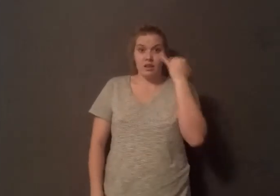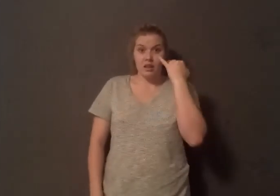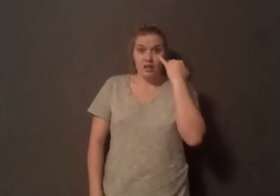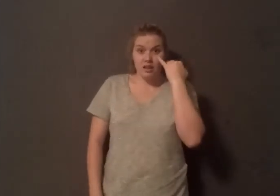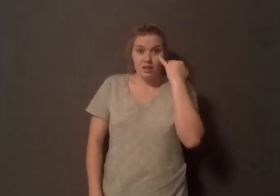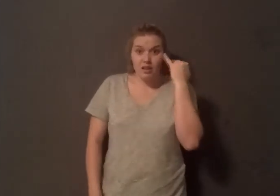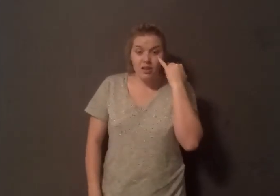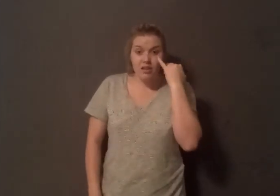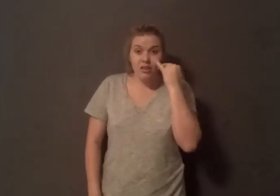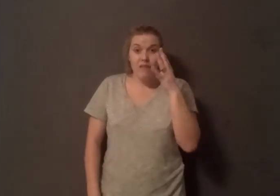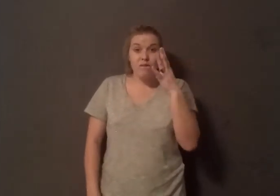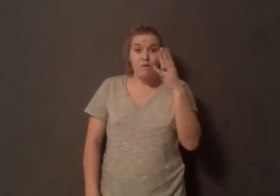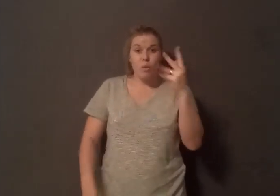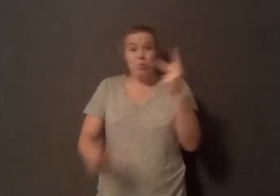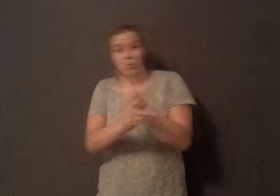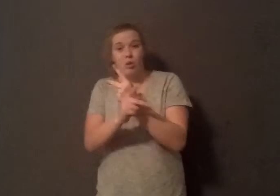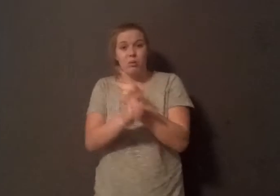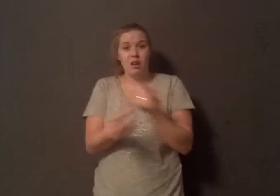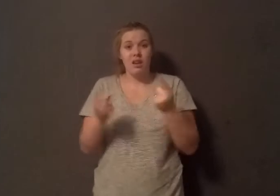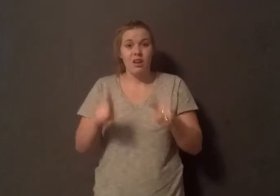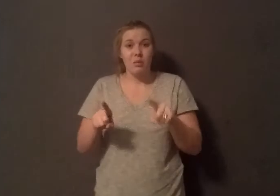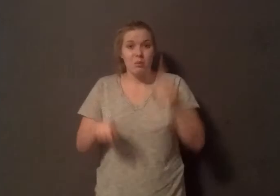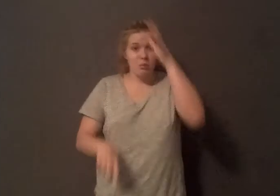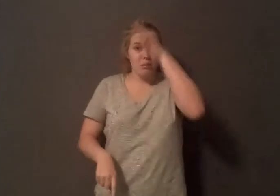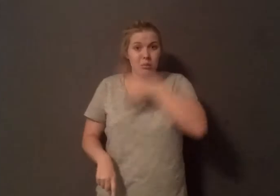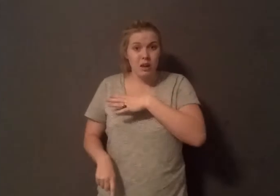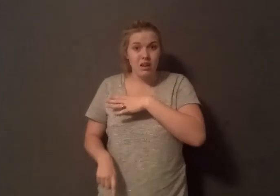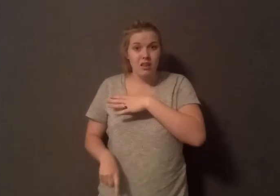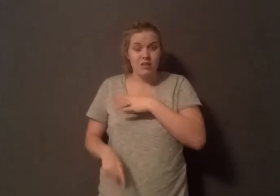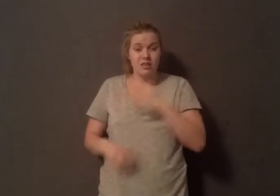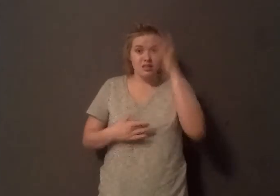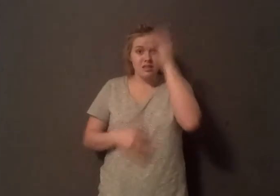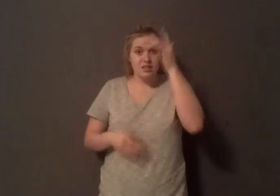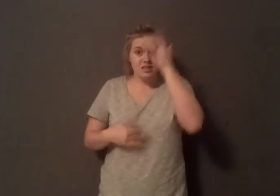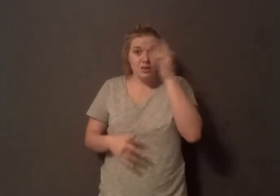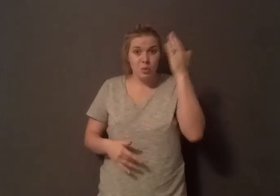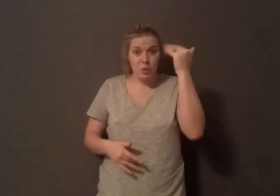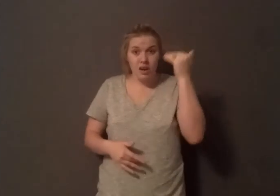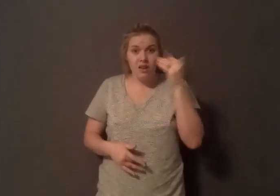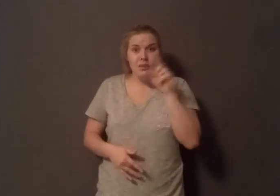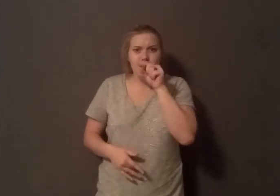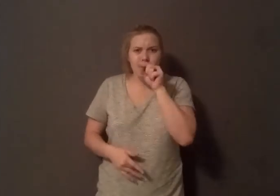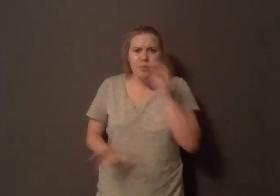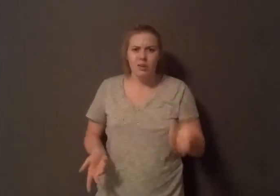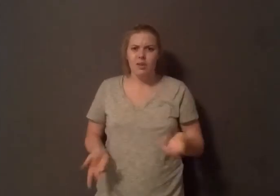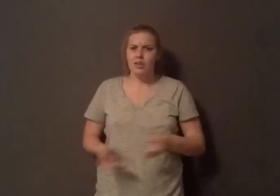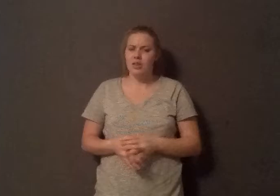progressing four times? The number one dietary source in America of cholesterol is chicken because of the volume of chicken. You know, chickens become